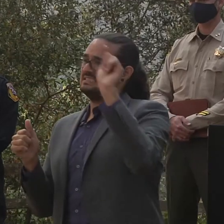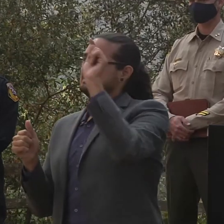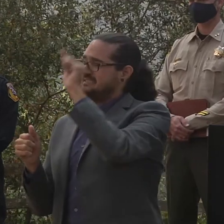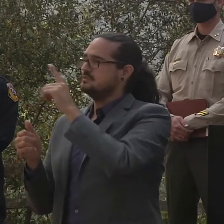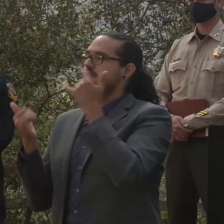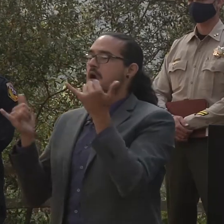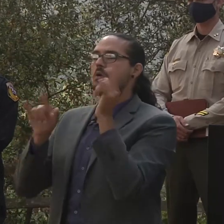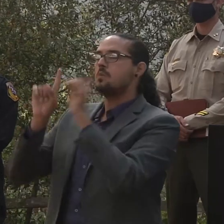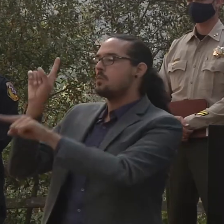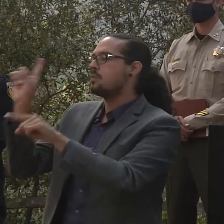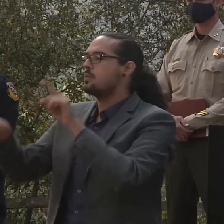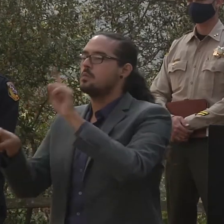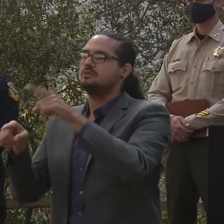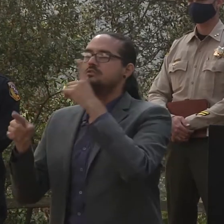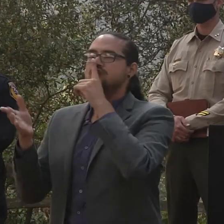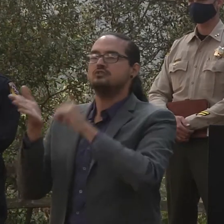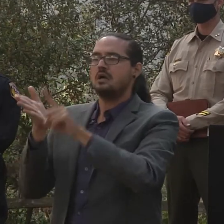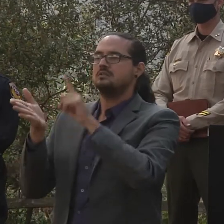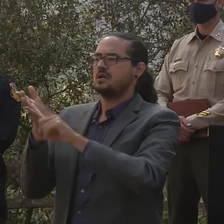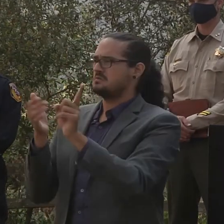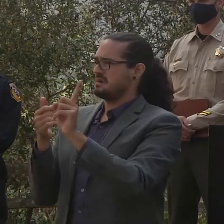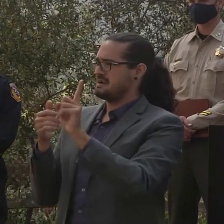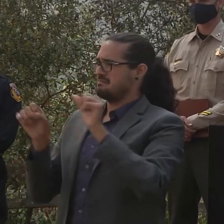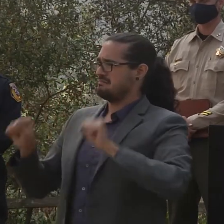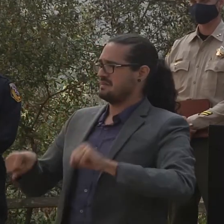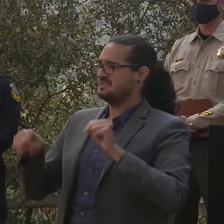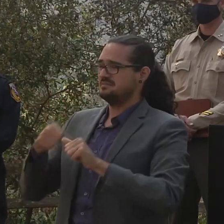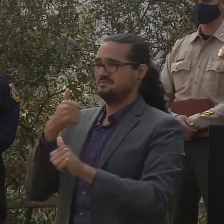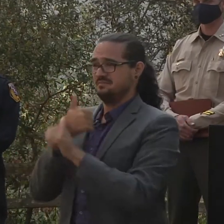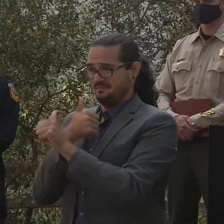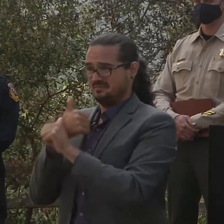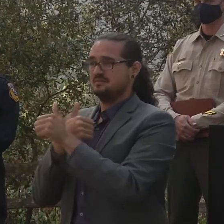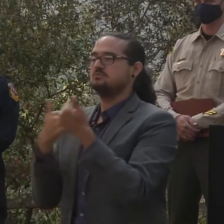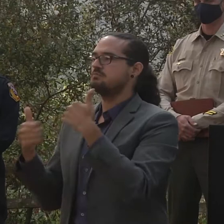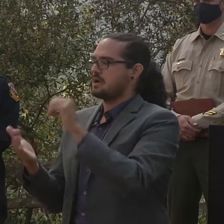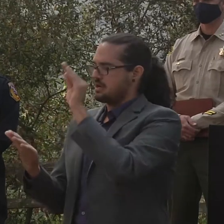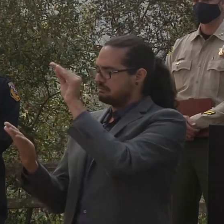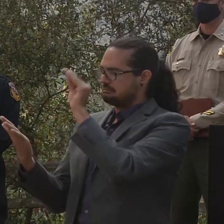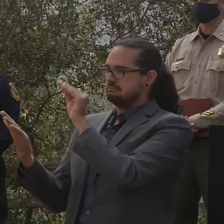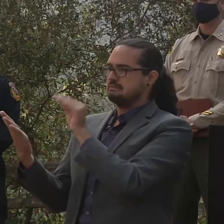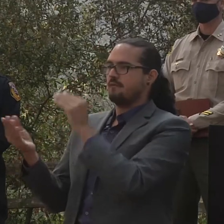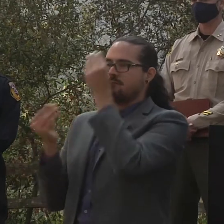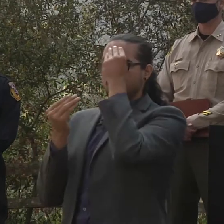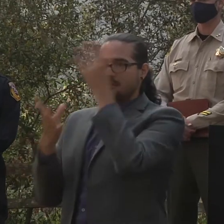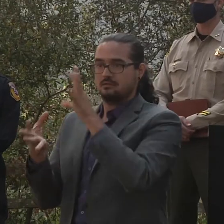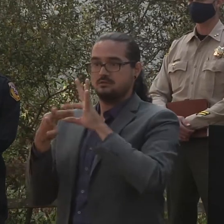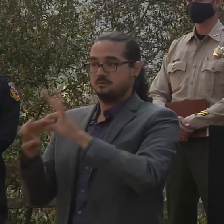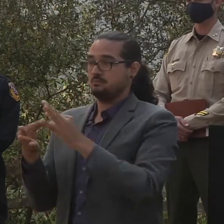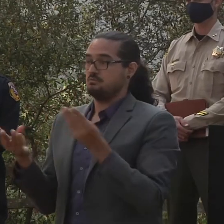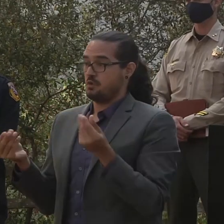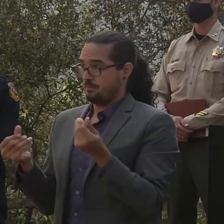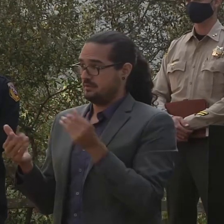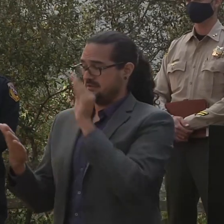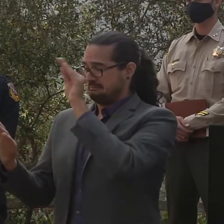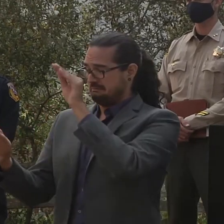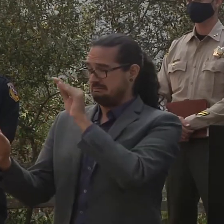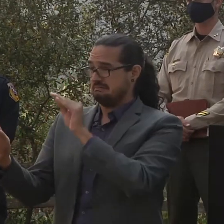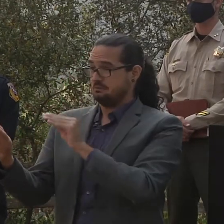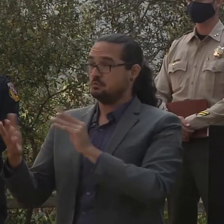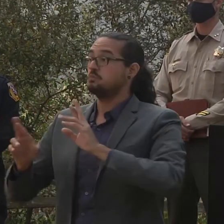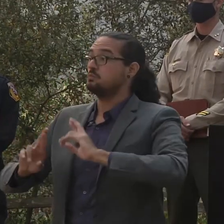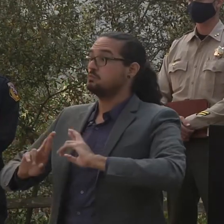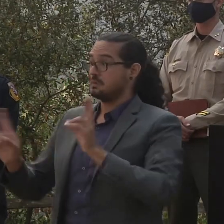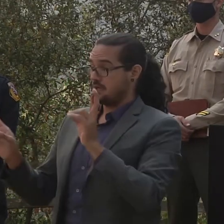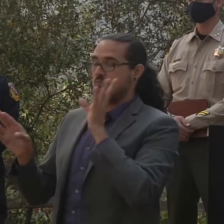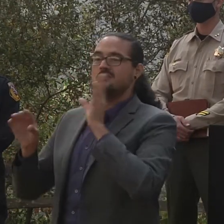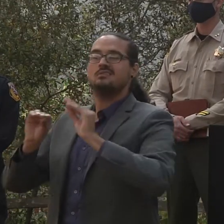information is available and as and as we gather information on your properties, we will put it together and make it available to you. And we will also let you know how